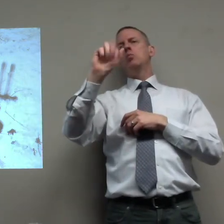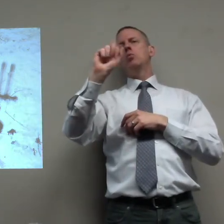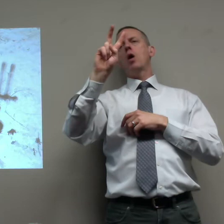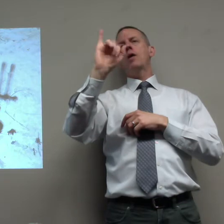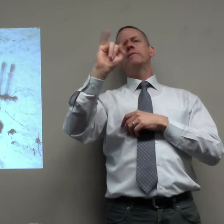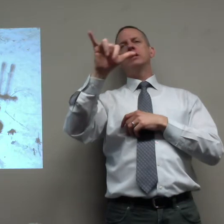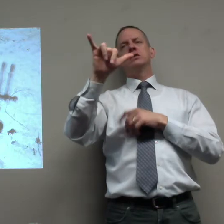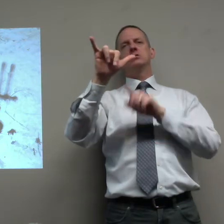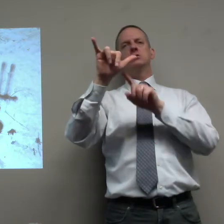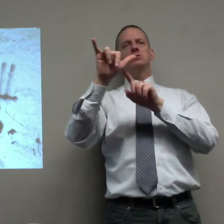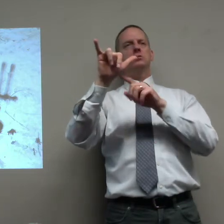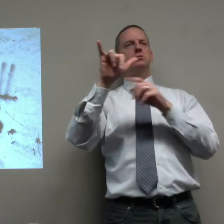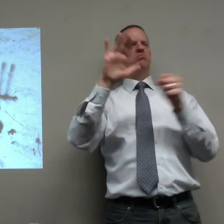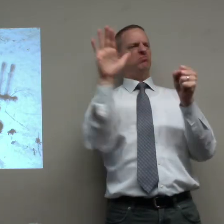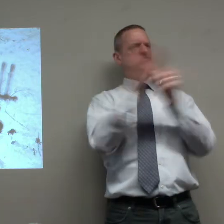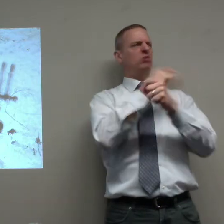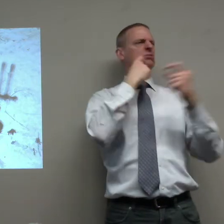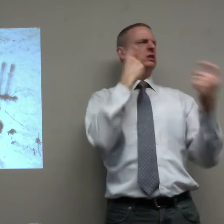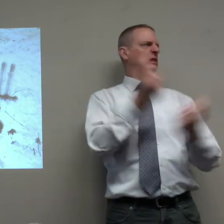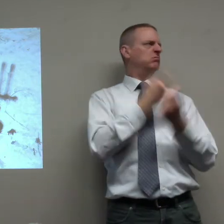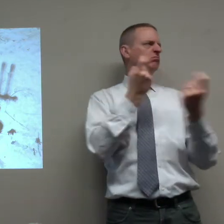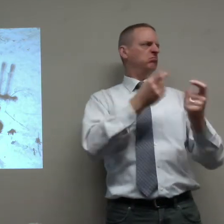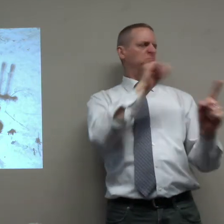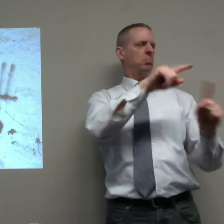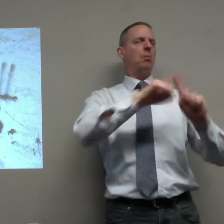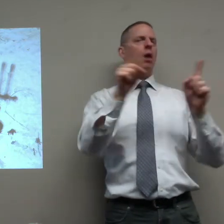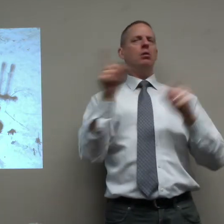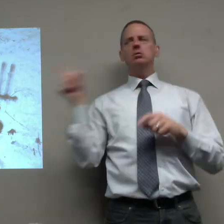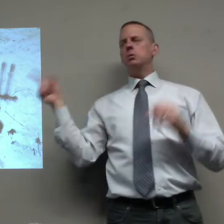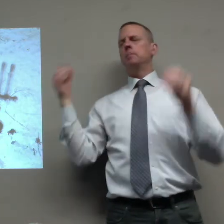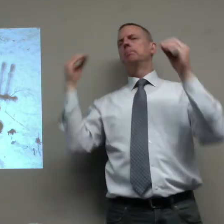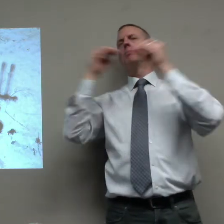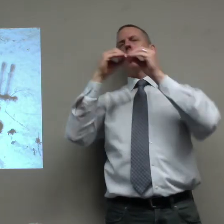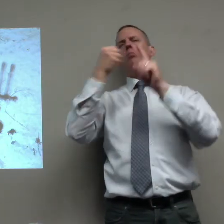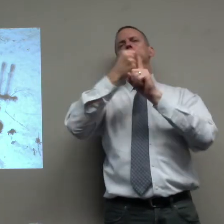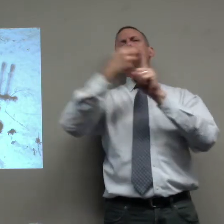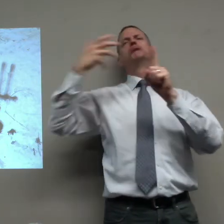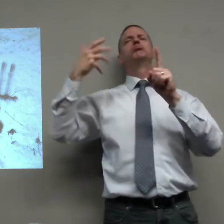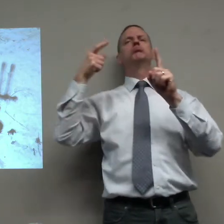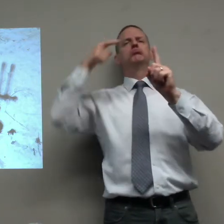Total deprivation. Deprivity. That we're full of sin. But this is more indefinitely.